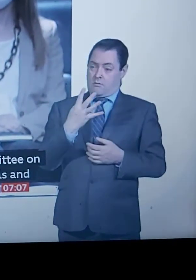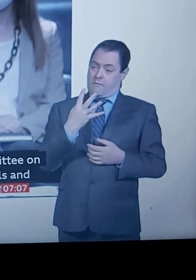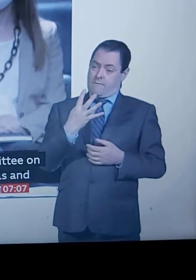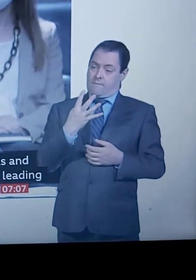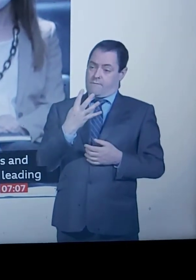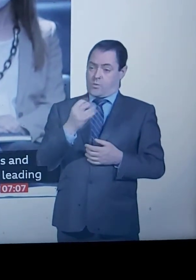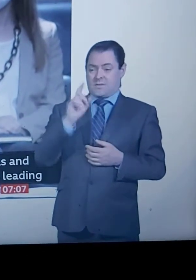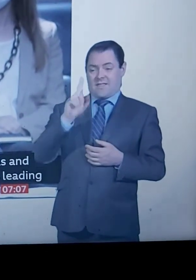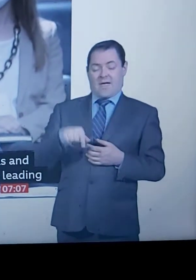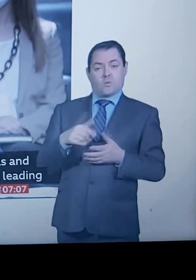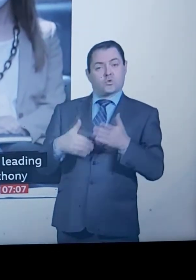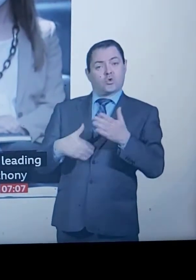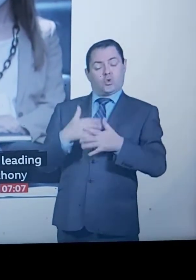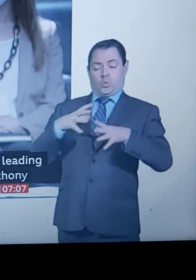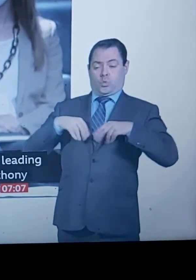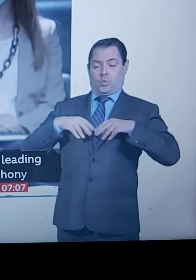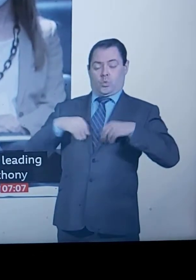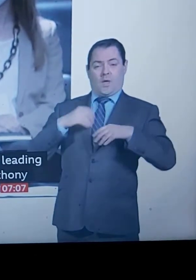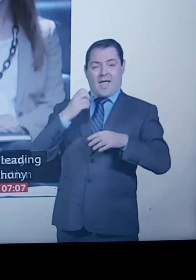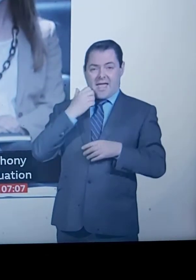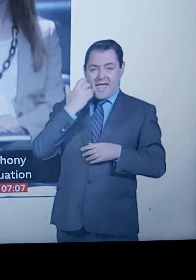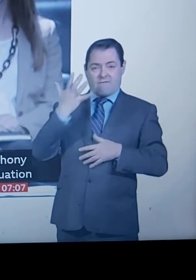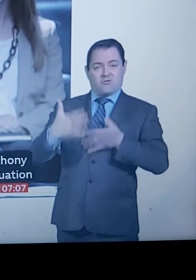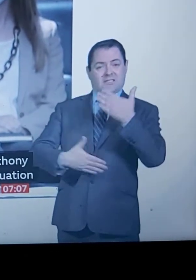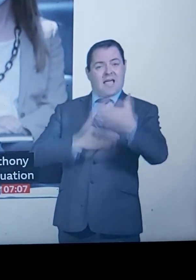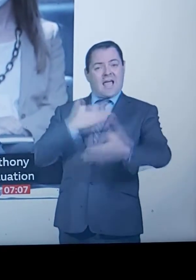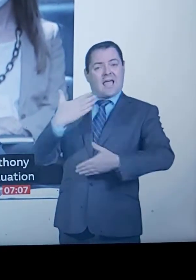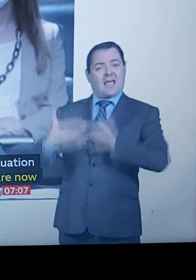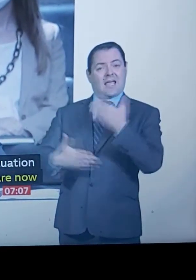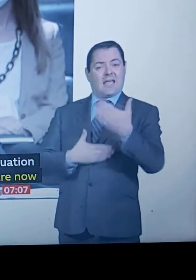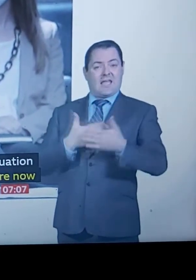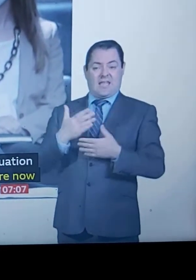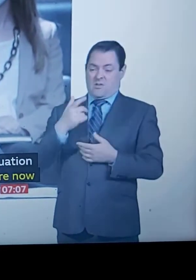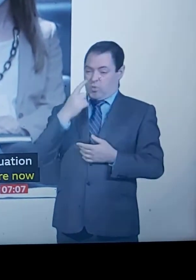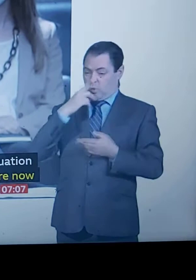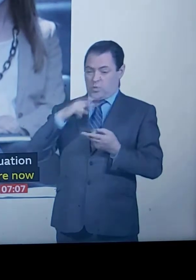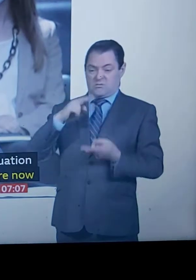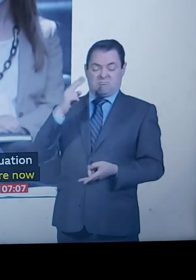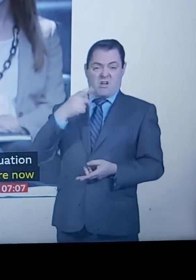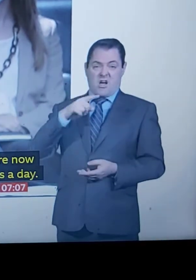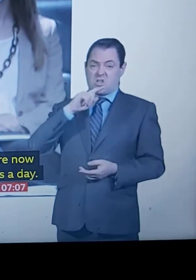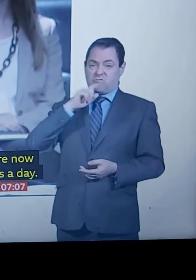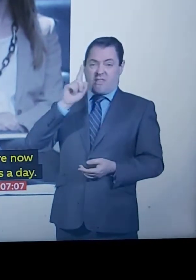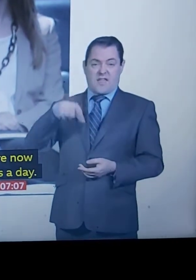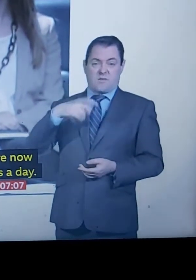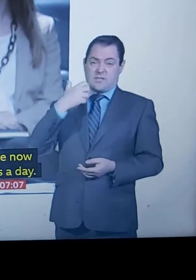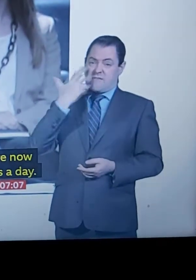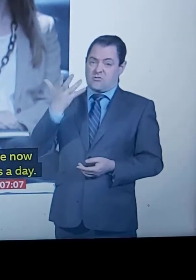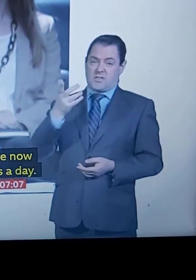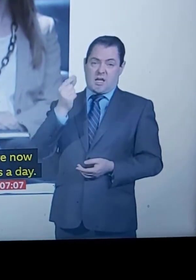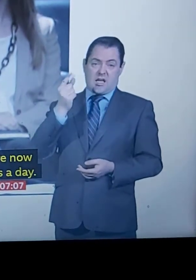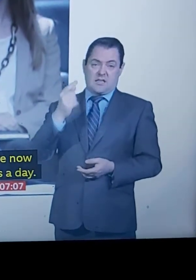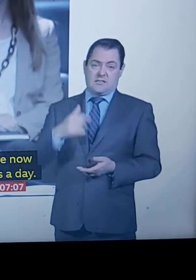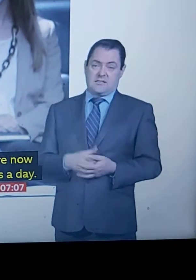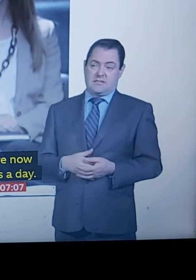cases a day. I would not be surprised if we go up to 100,000 a day if this does not turn around.